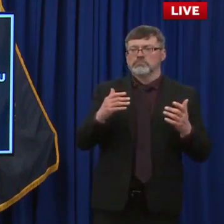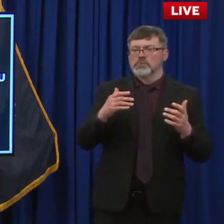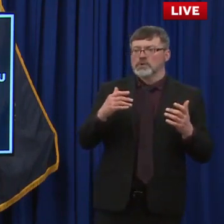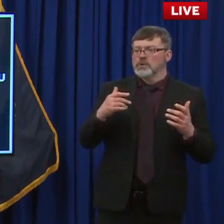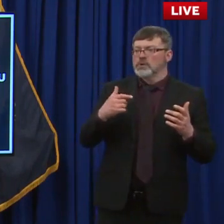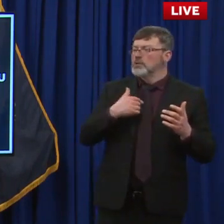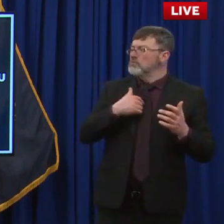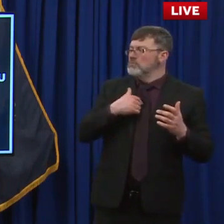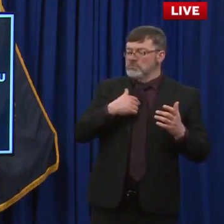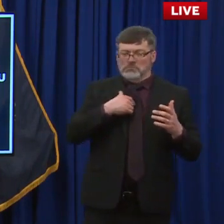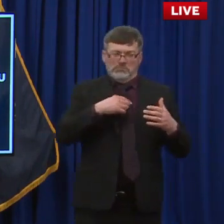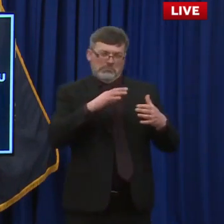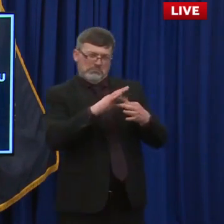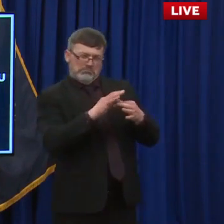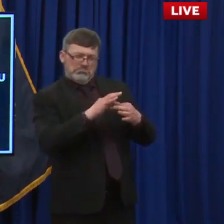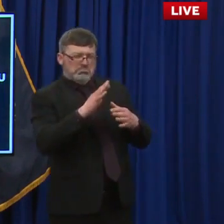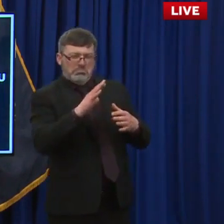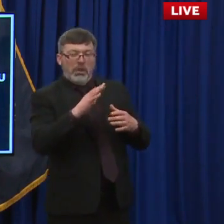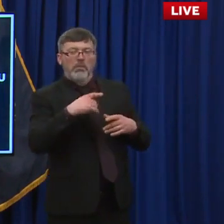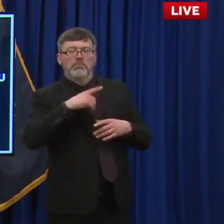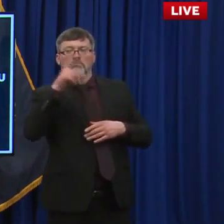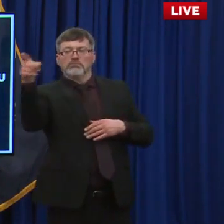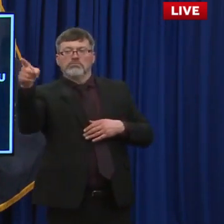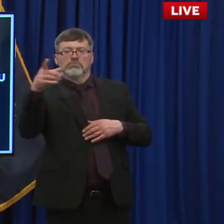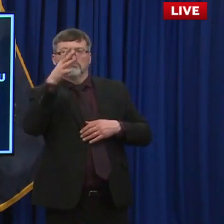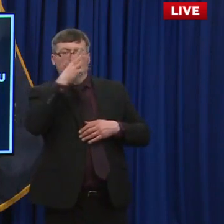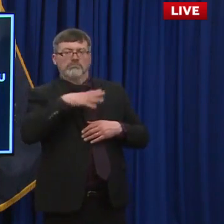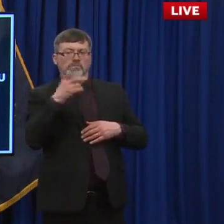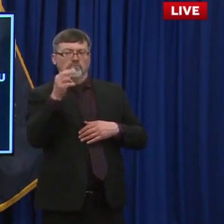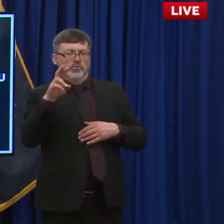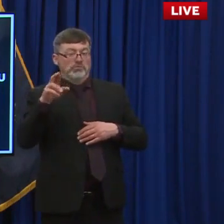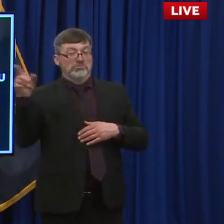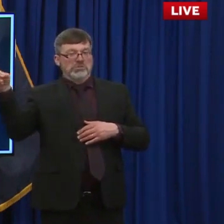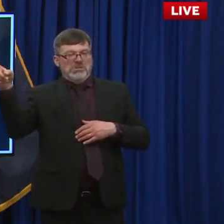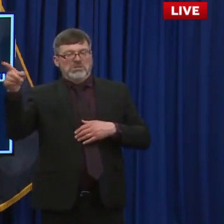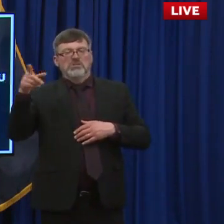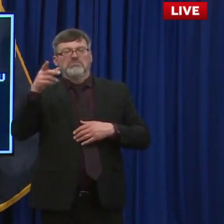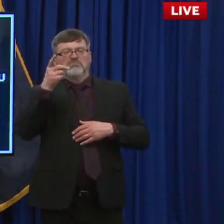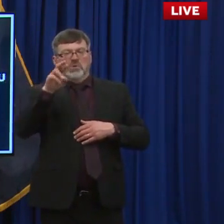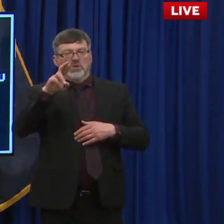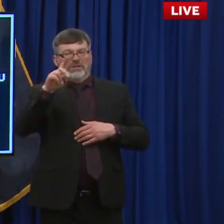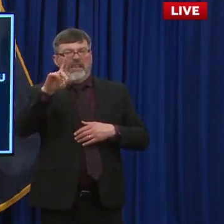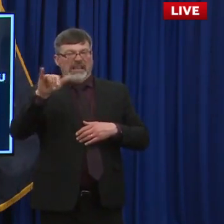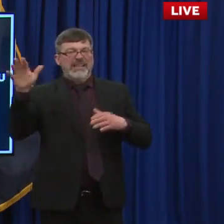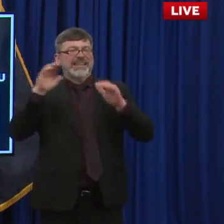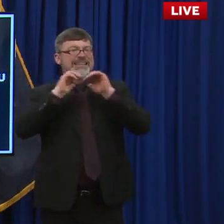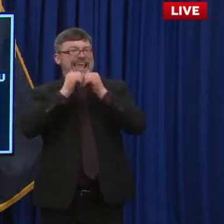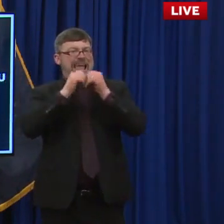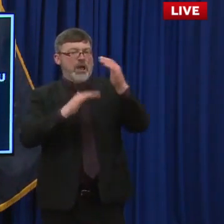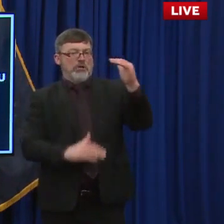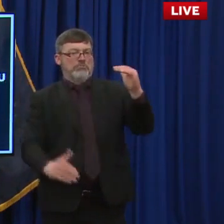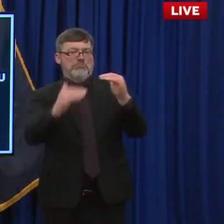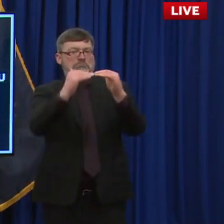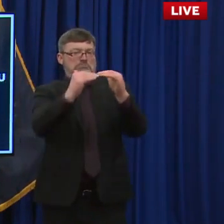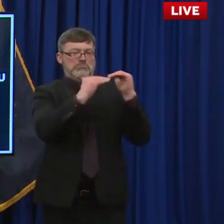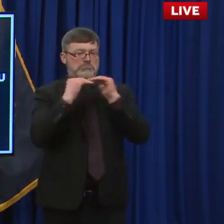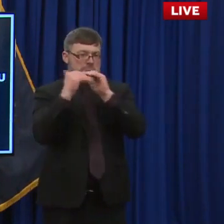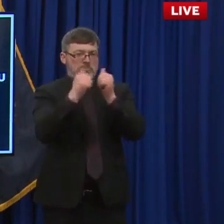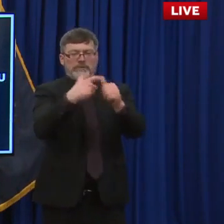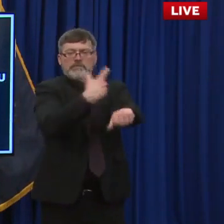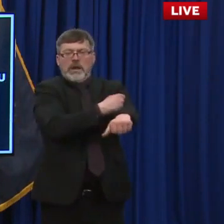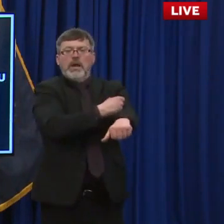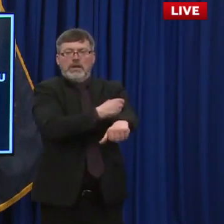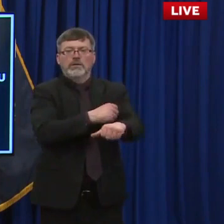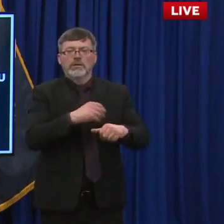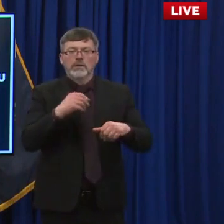her team have been right on top of this and doing a fantastic job with the equity portion of making sure that folks from whatever their background, wherever